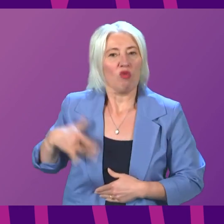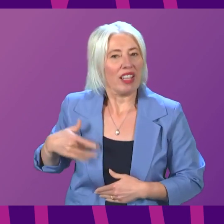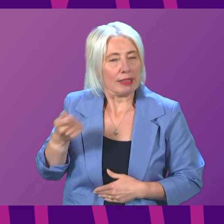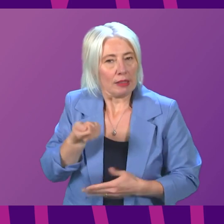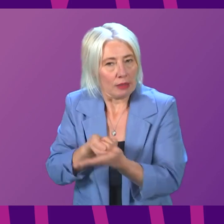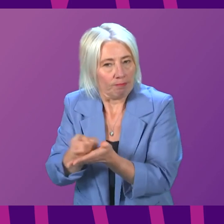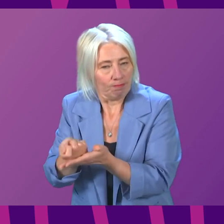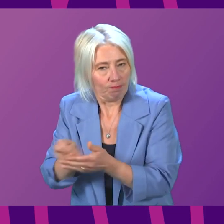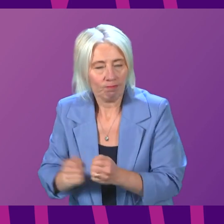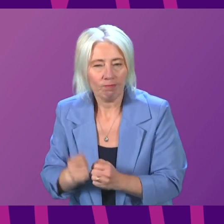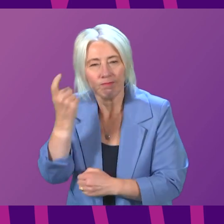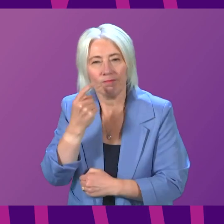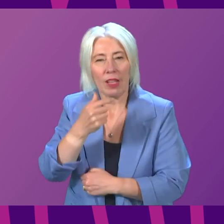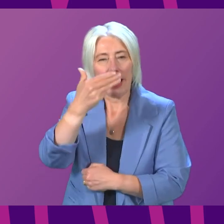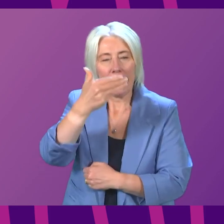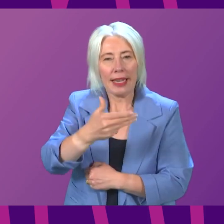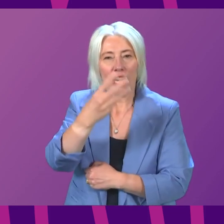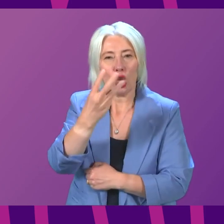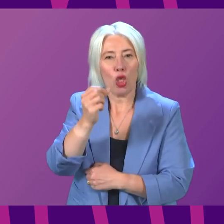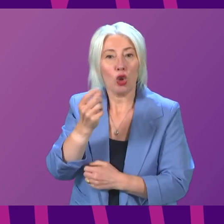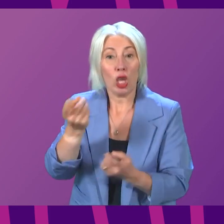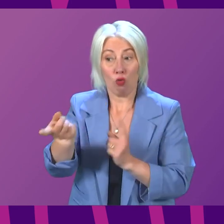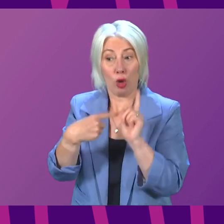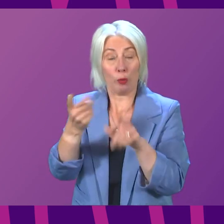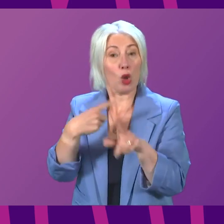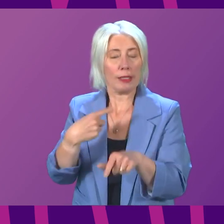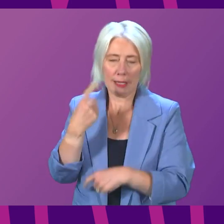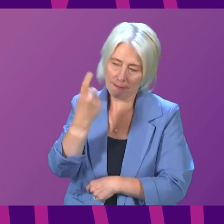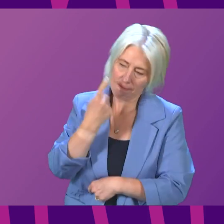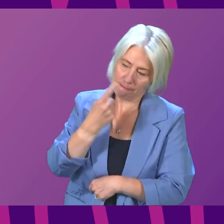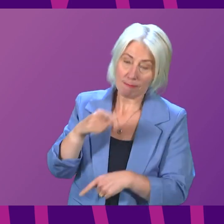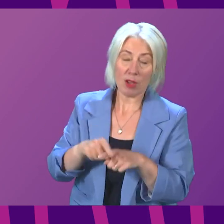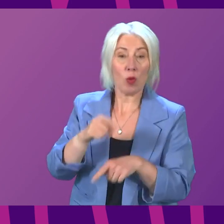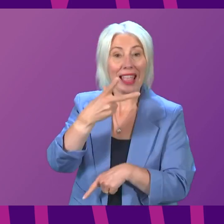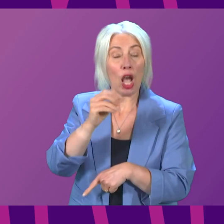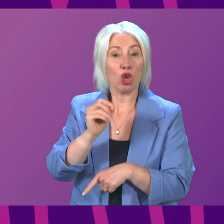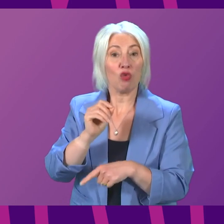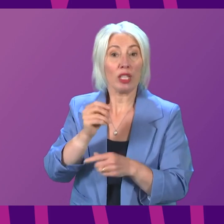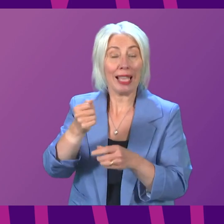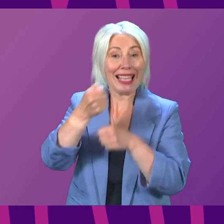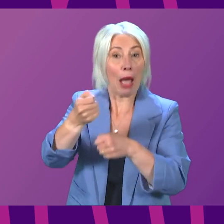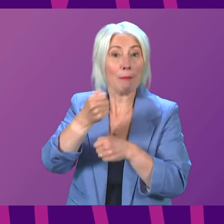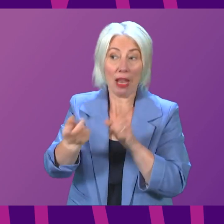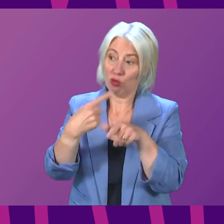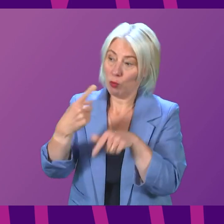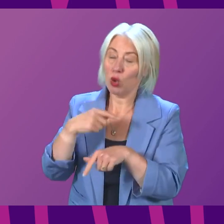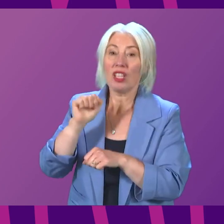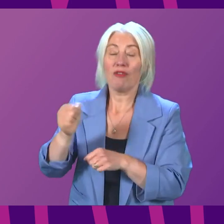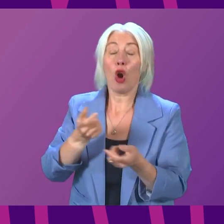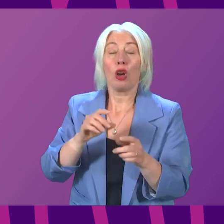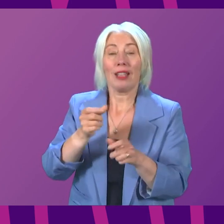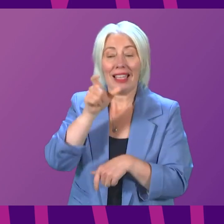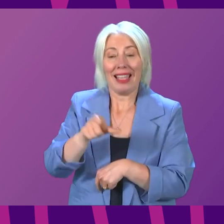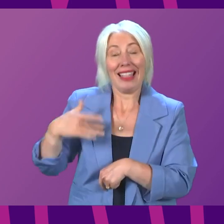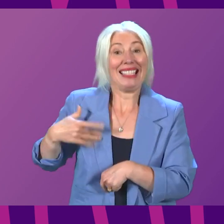carefully considering around 930 responses and over 8,000 campaign responses to the new deal for tenants' consultation.